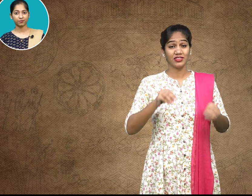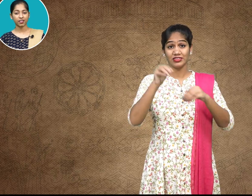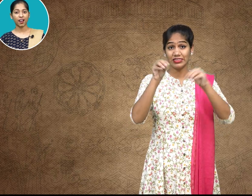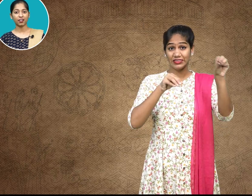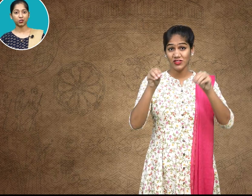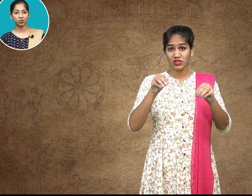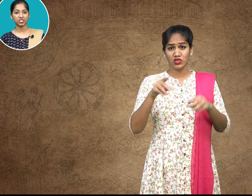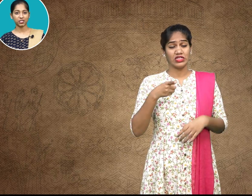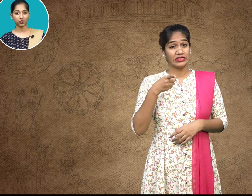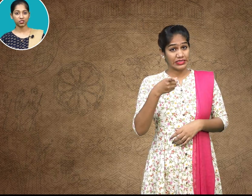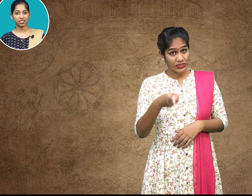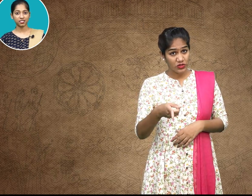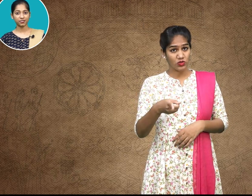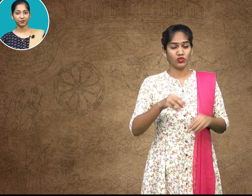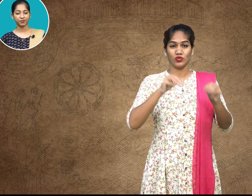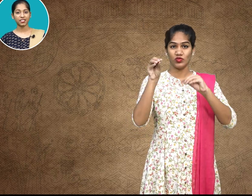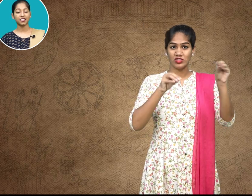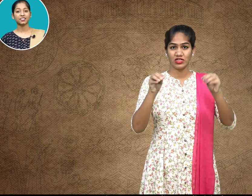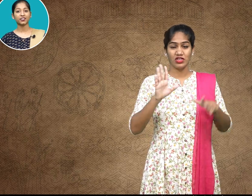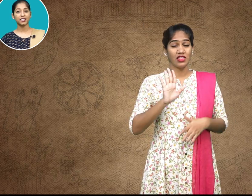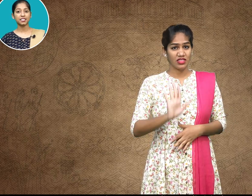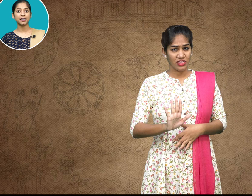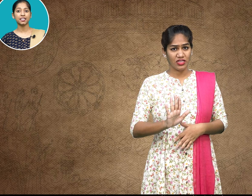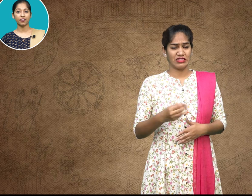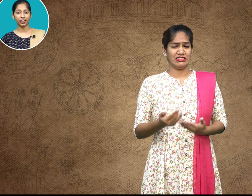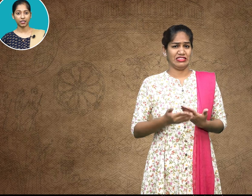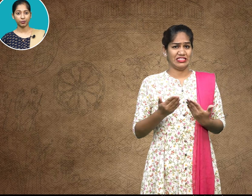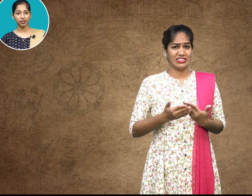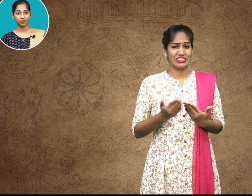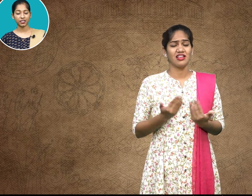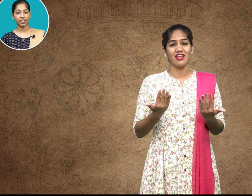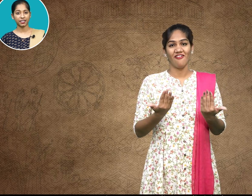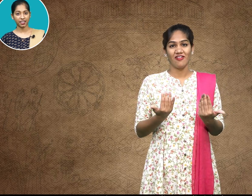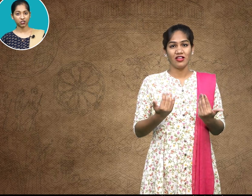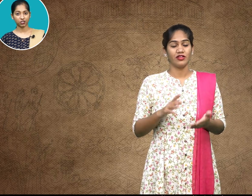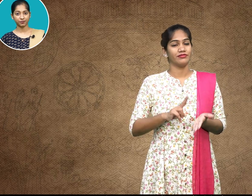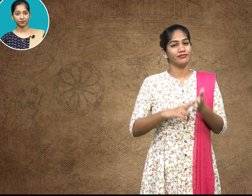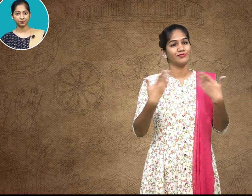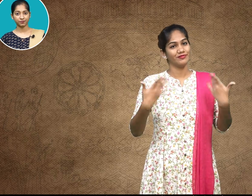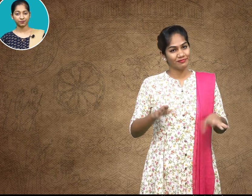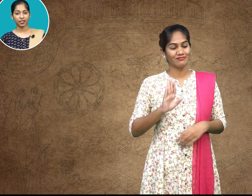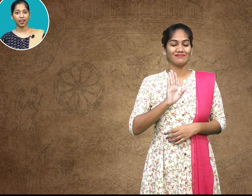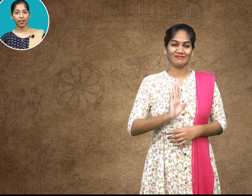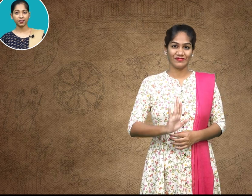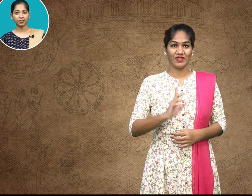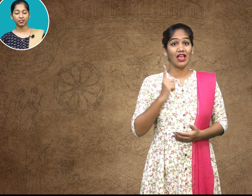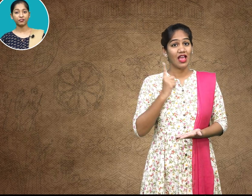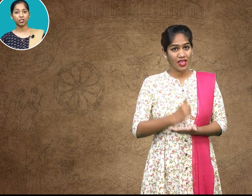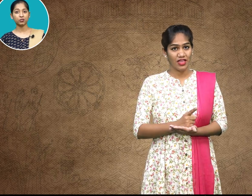are those resources that are easily available in nature and we use